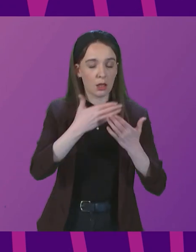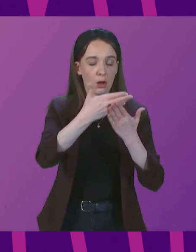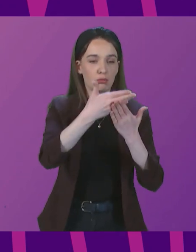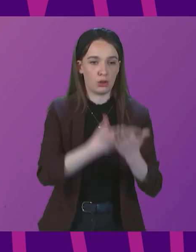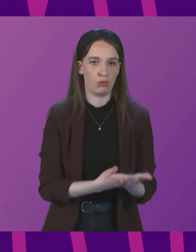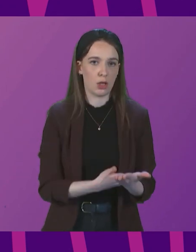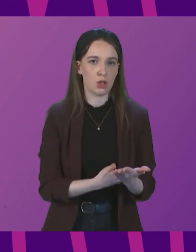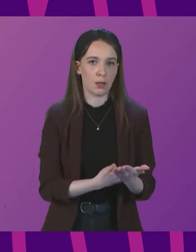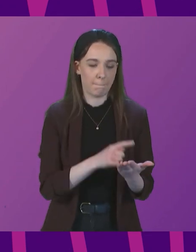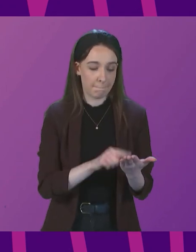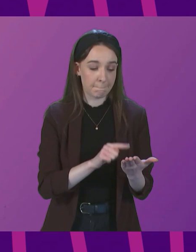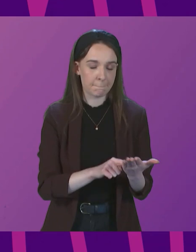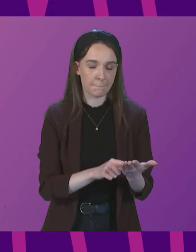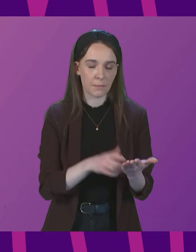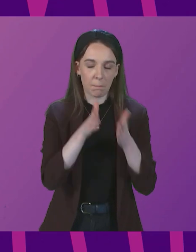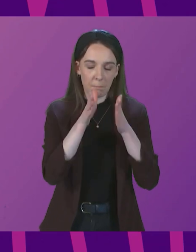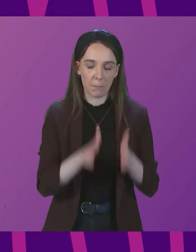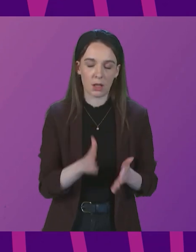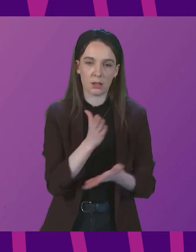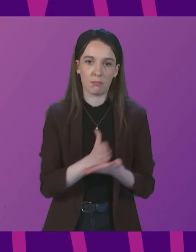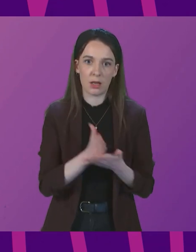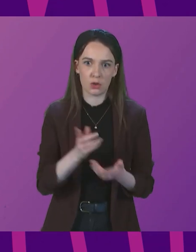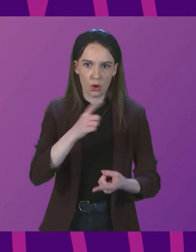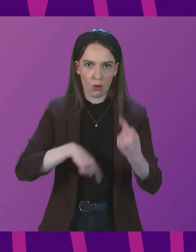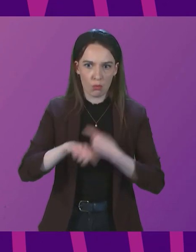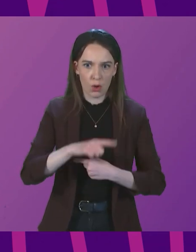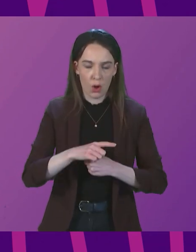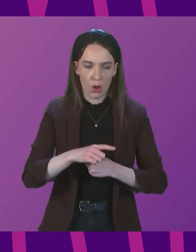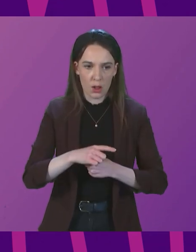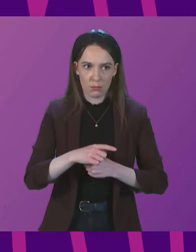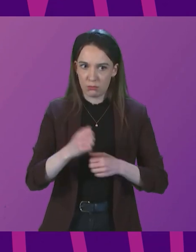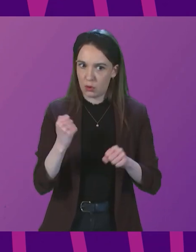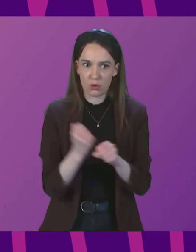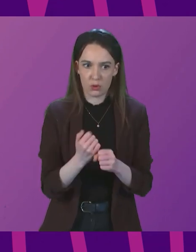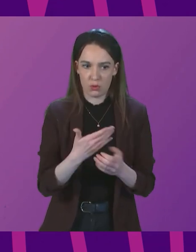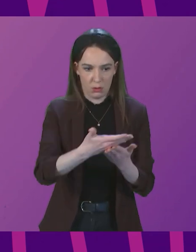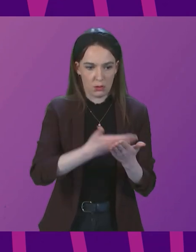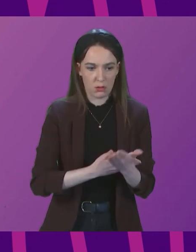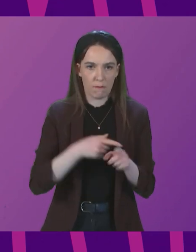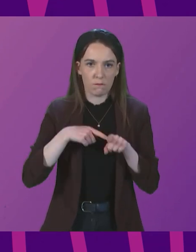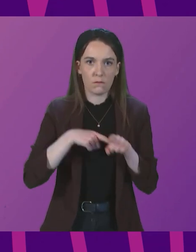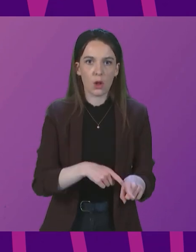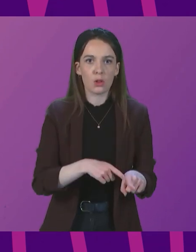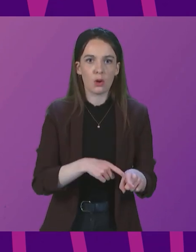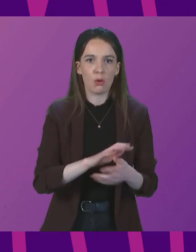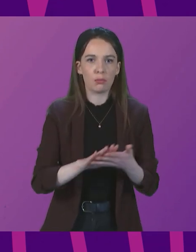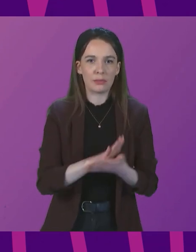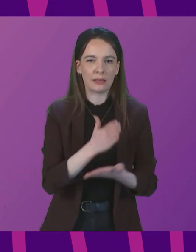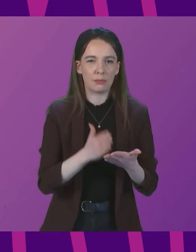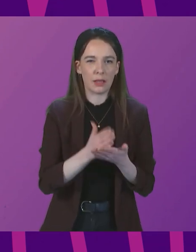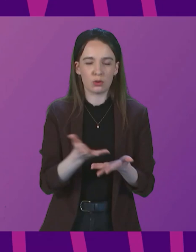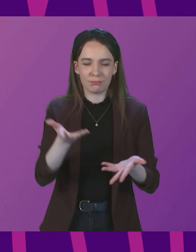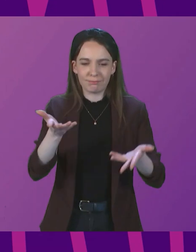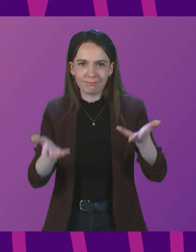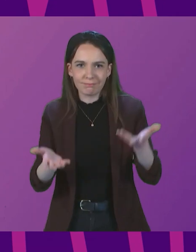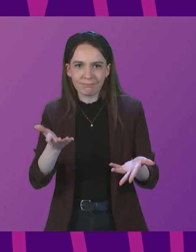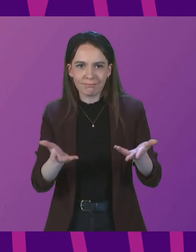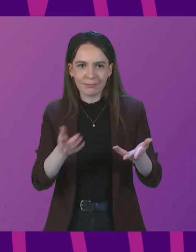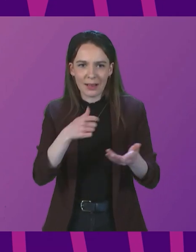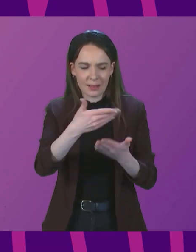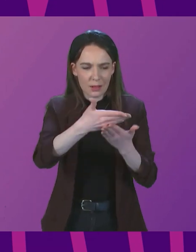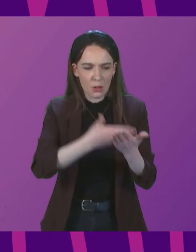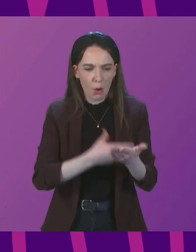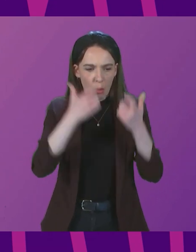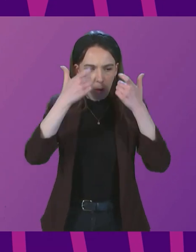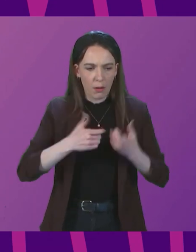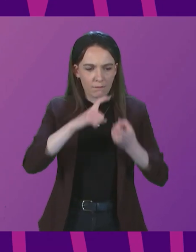be sure that we are acting lawfully. That means we must make an assessment about the proportionality of keeping any measure in law. That